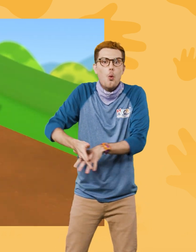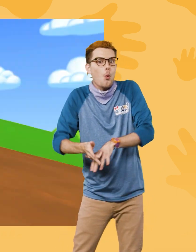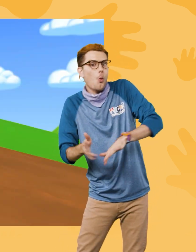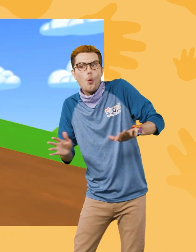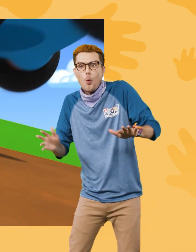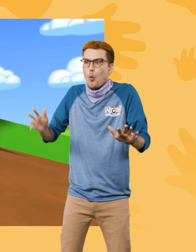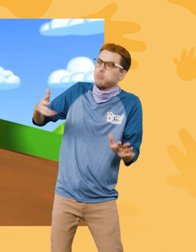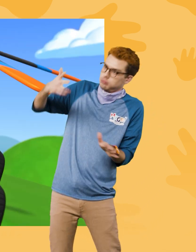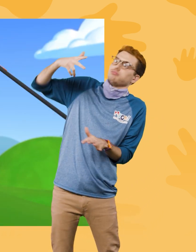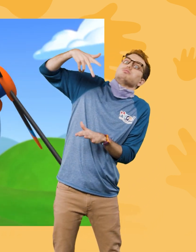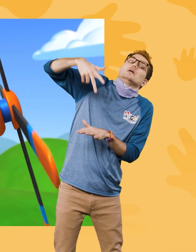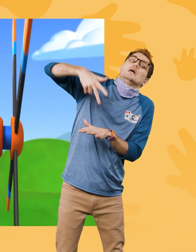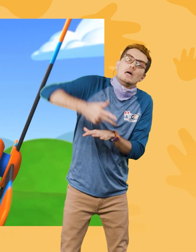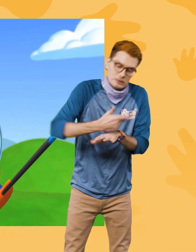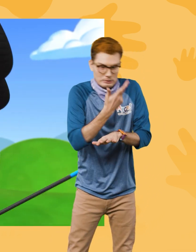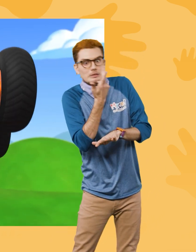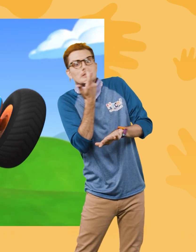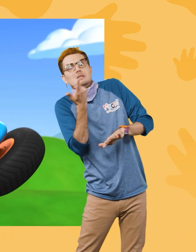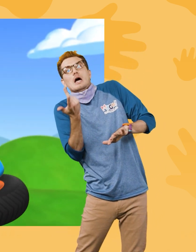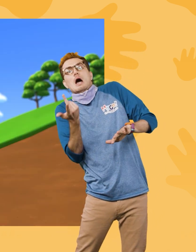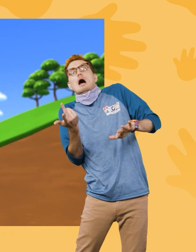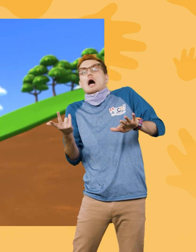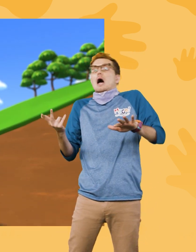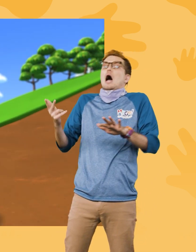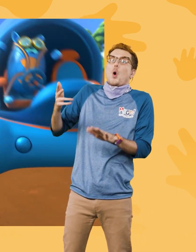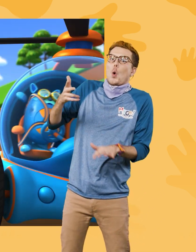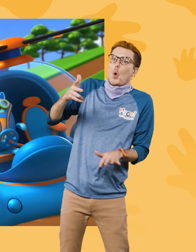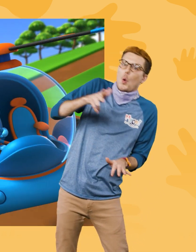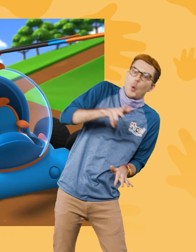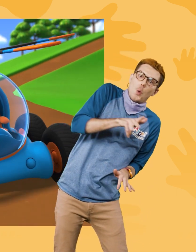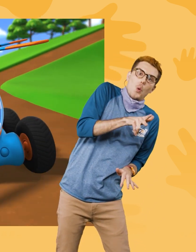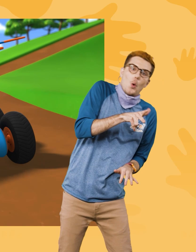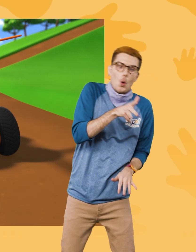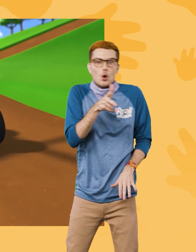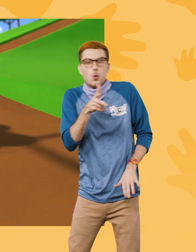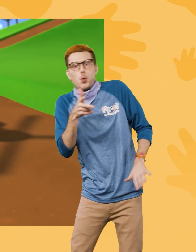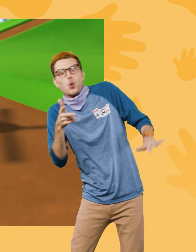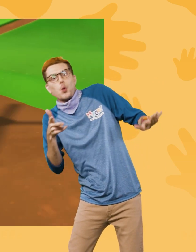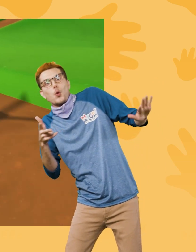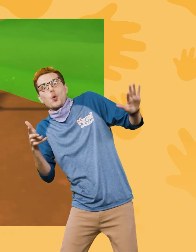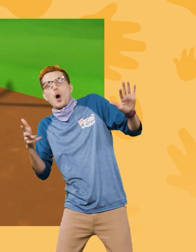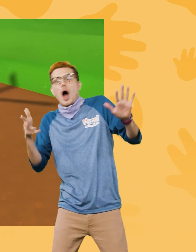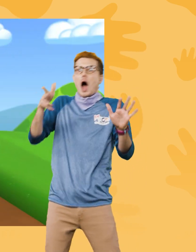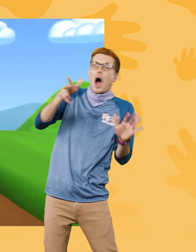Whoa! Oh no! Debo! Whoa! Whoa!